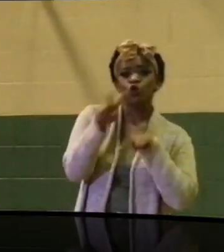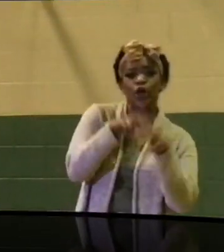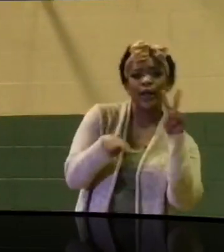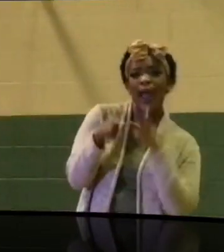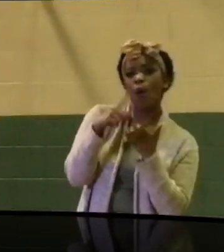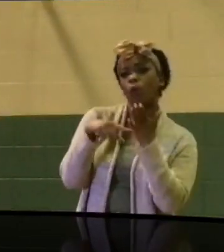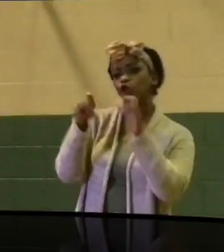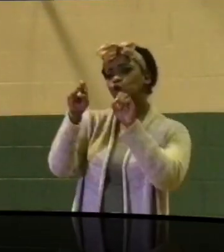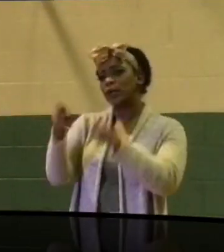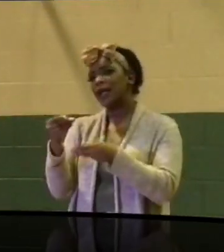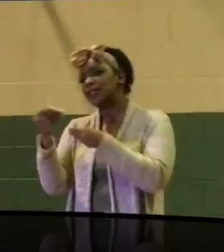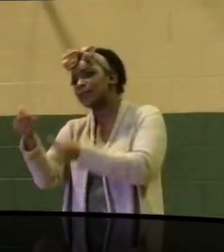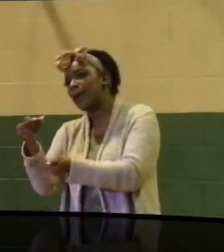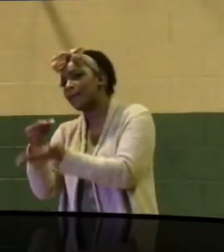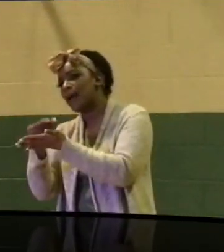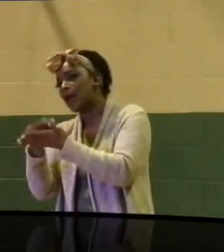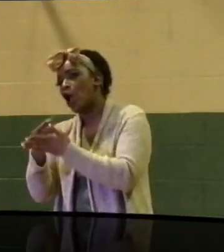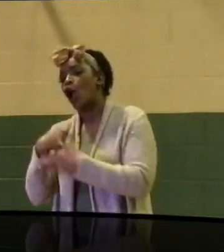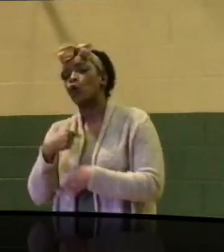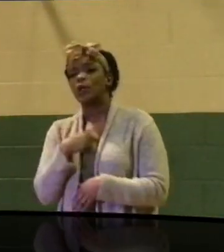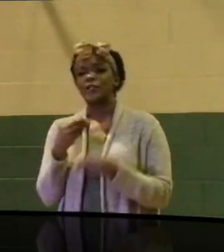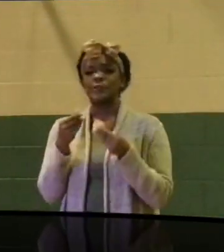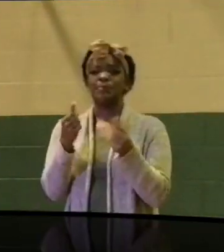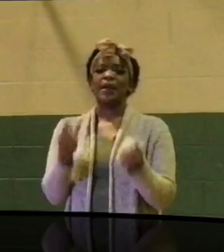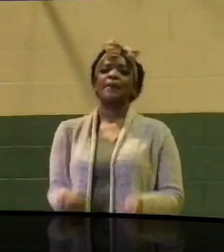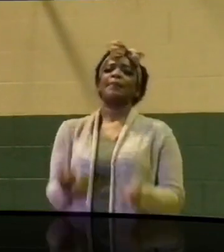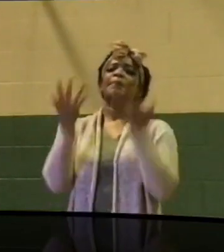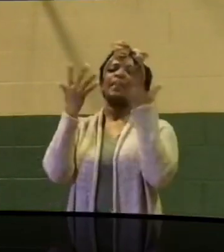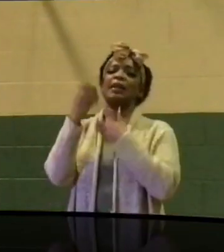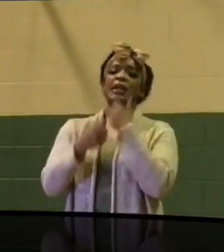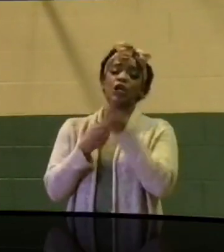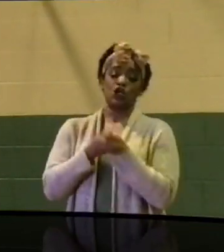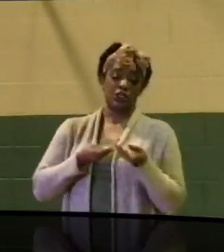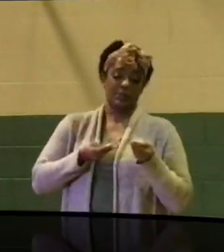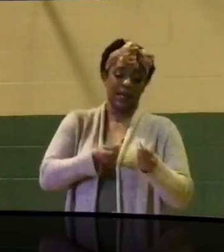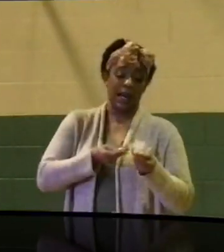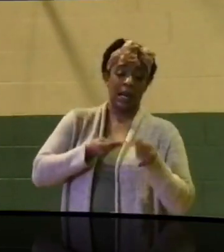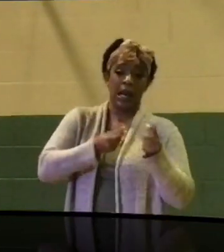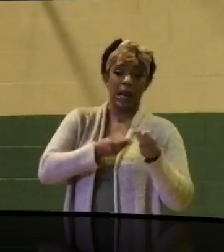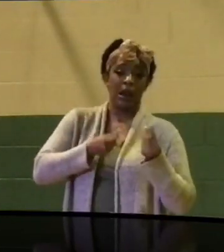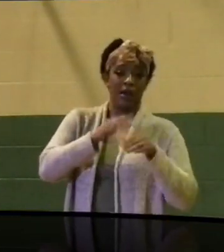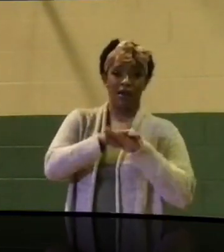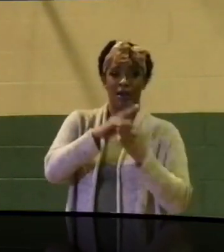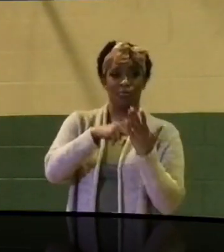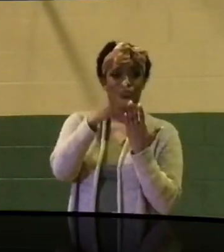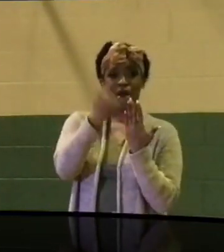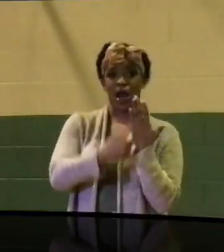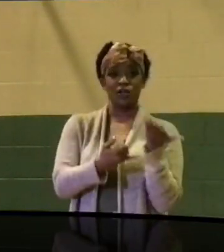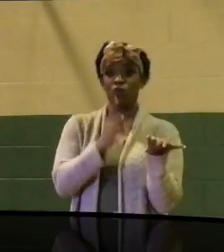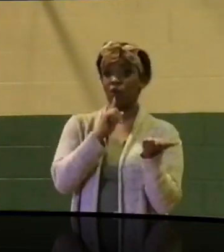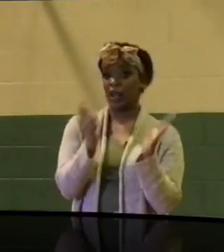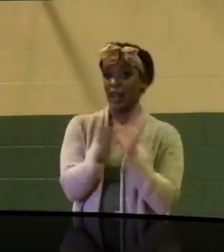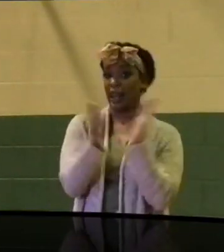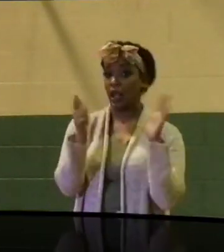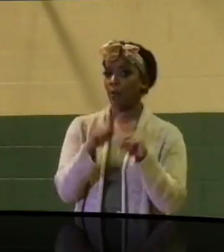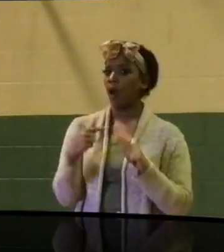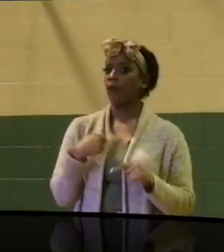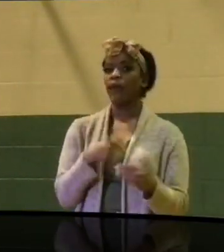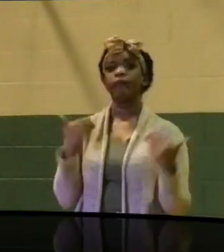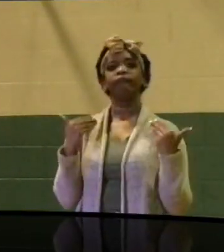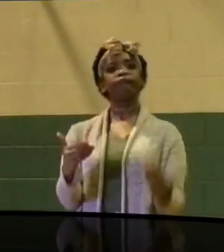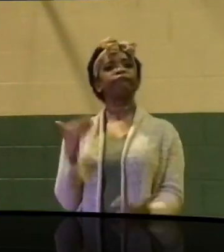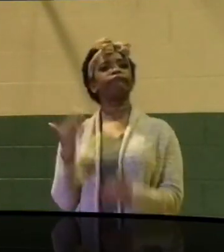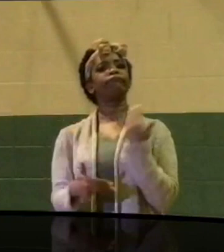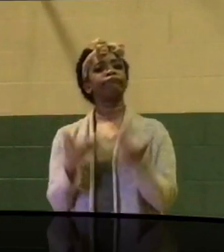on? We have spent many years spending money on projects that we can't, that are illegal. But we do it anyway. And